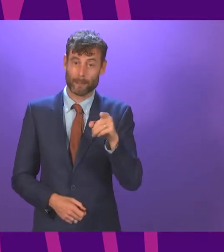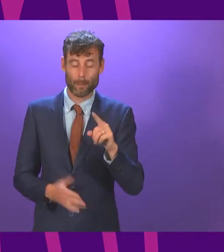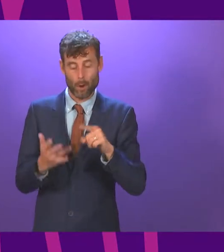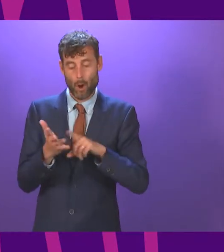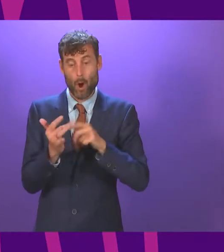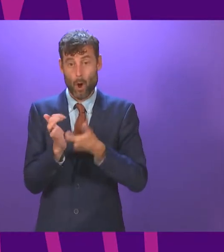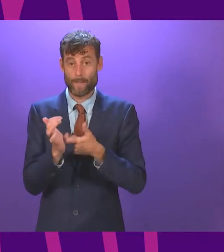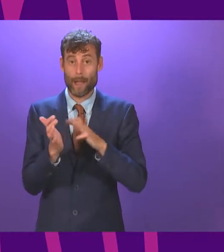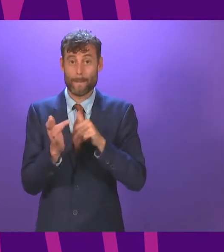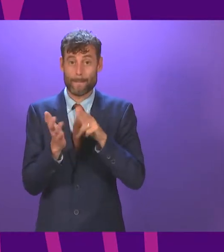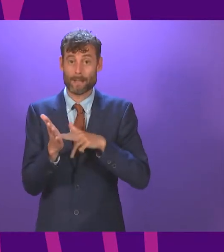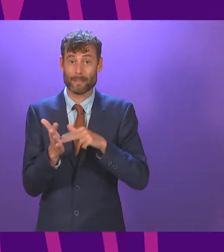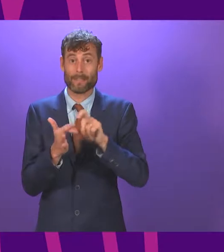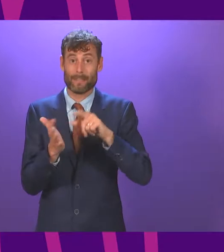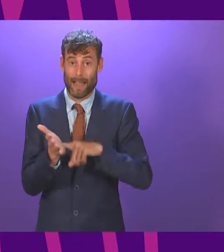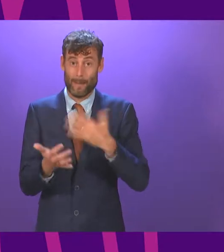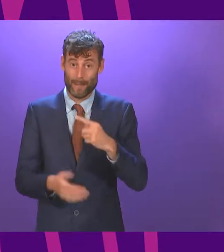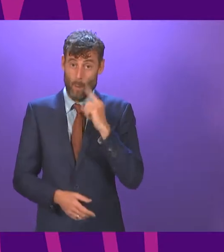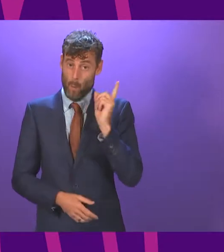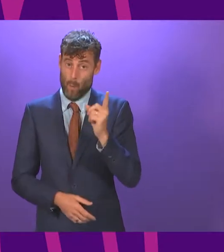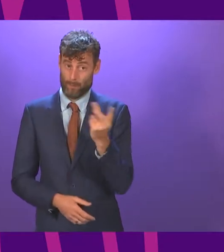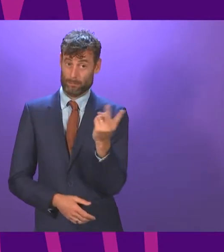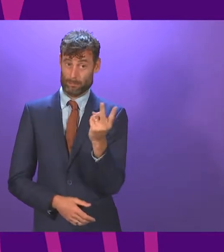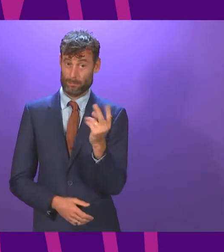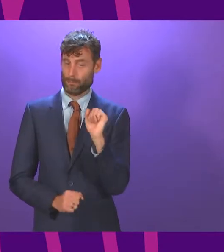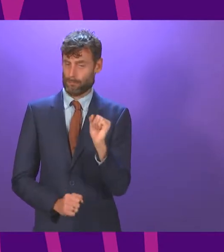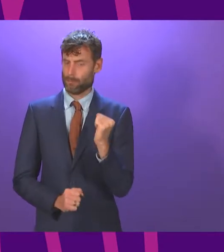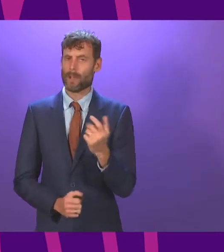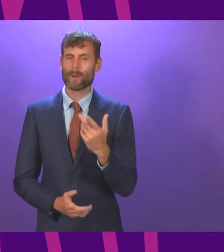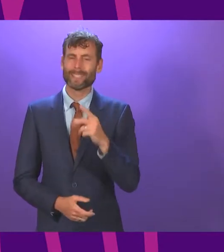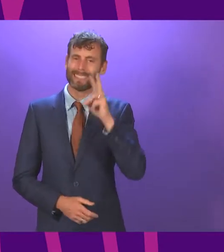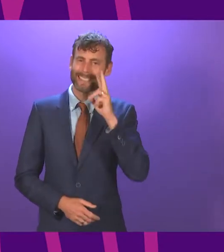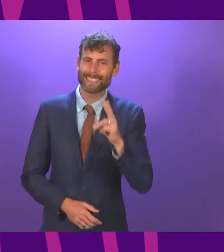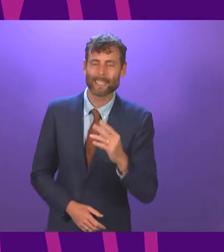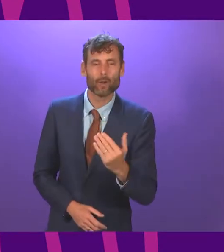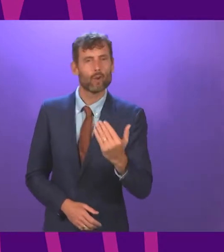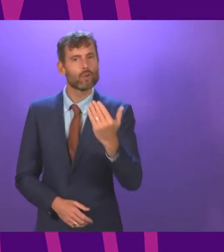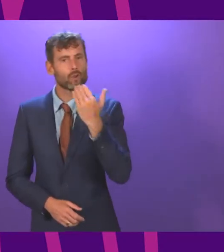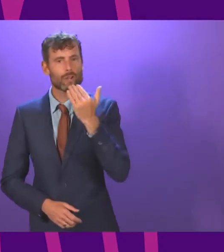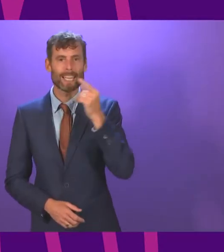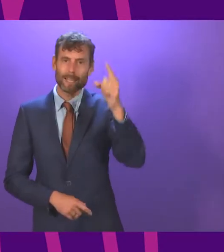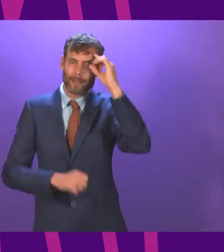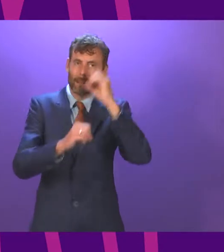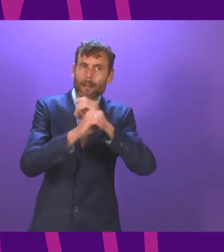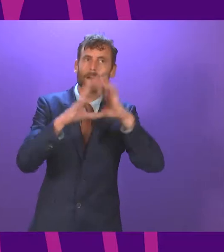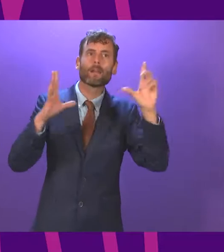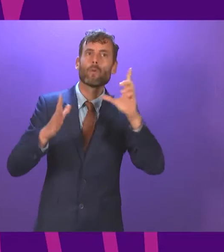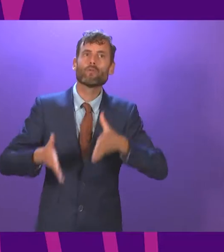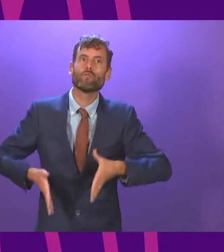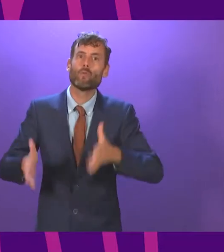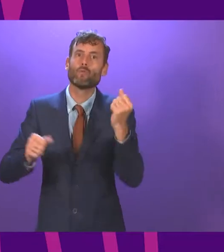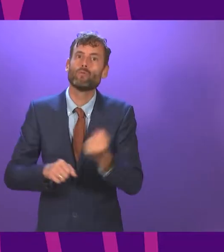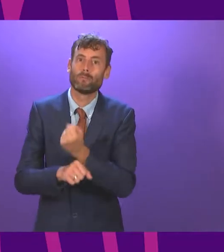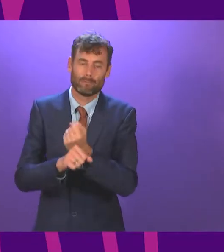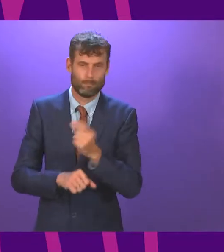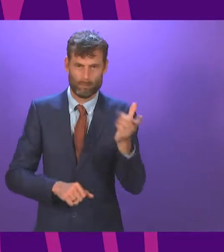questions being raised in the Highlands and in the north-east about what the Greens of government will mean for vital road safety projects, such as duelling of the